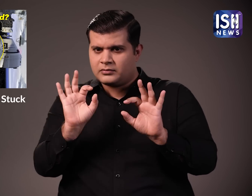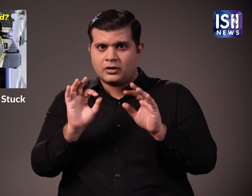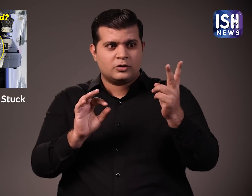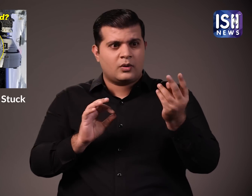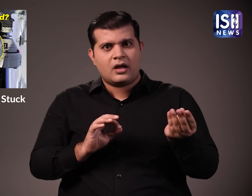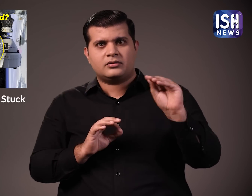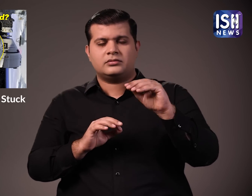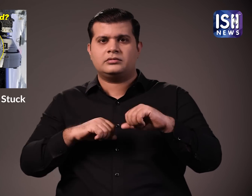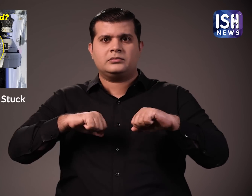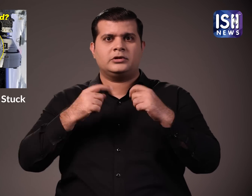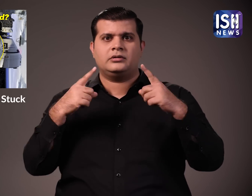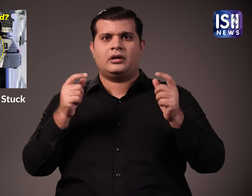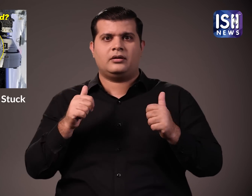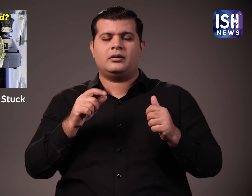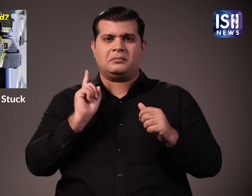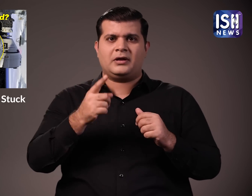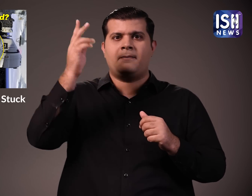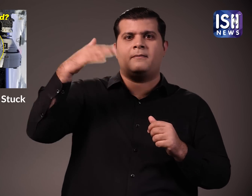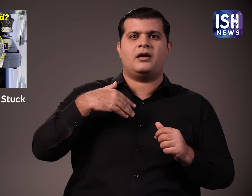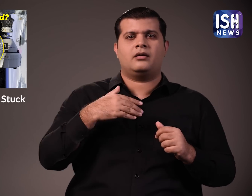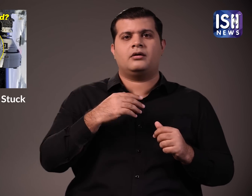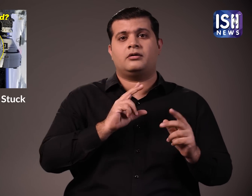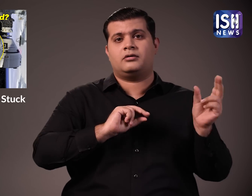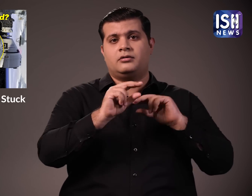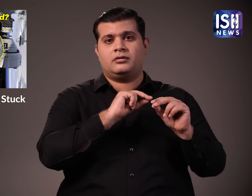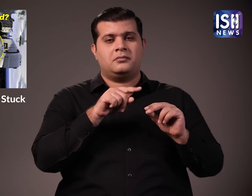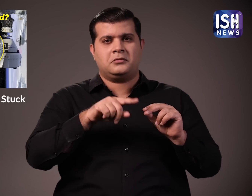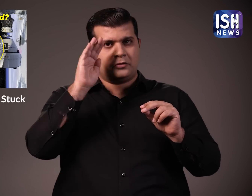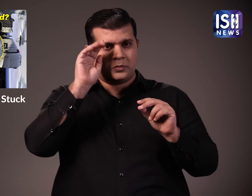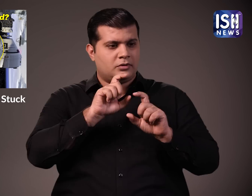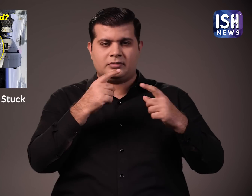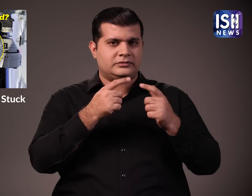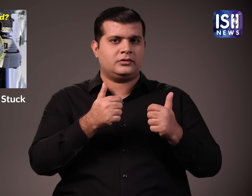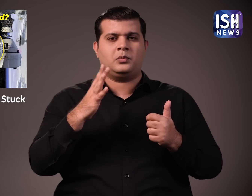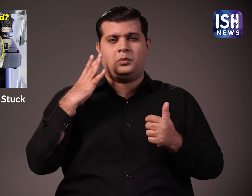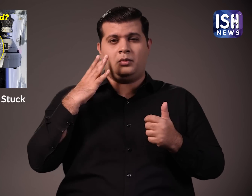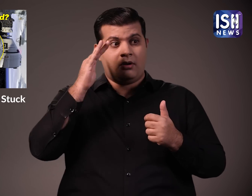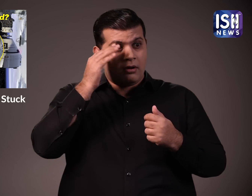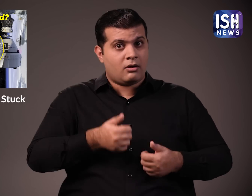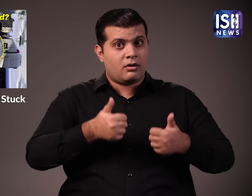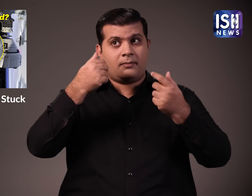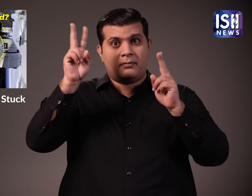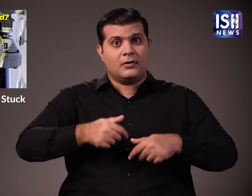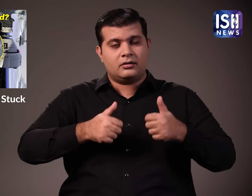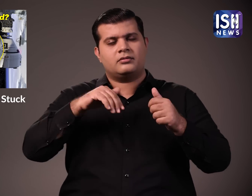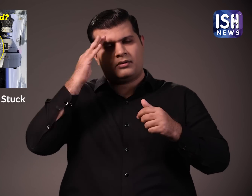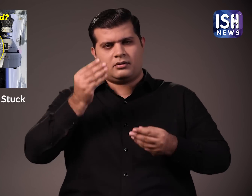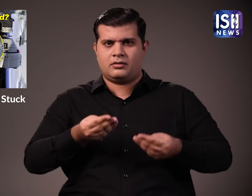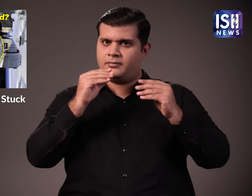which is why the two astronauts need to be brought back.